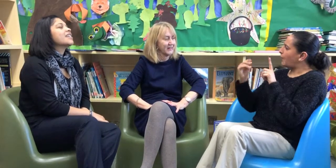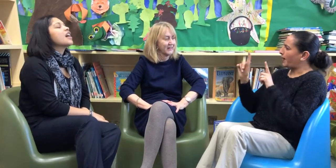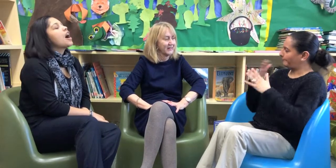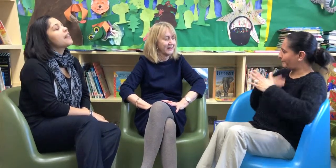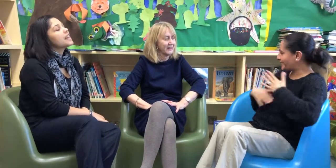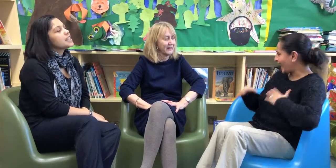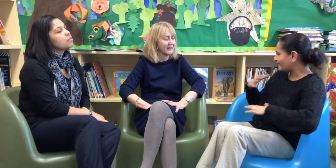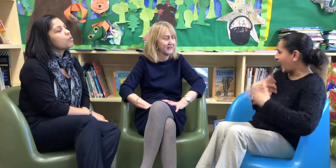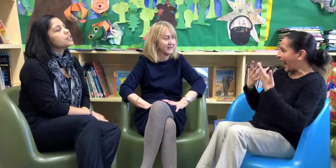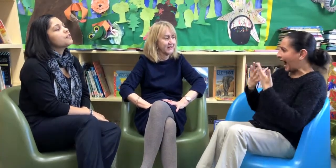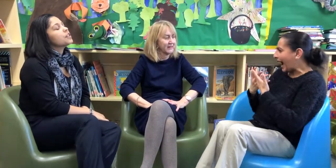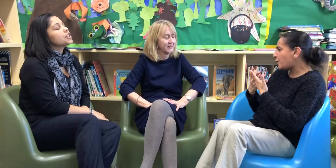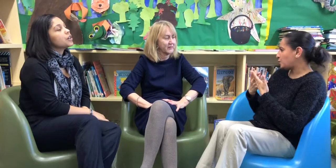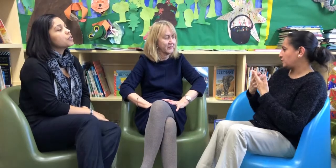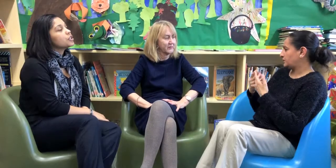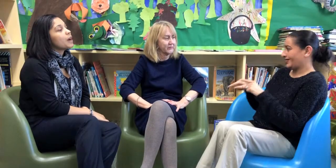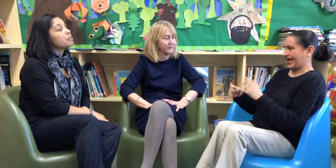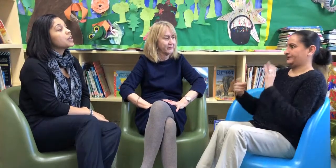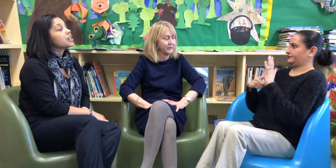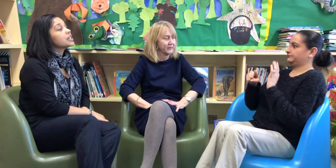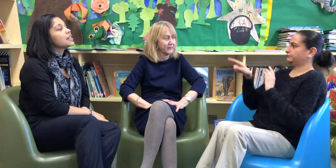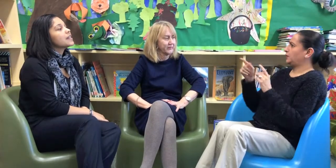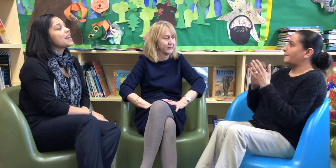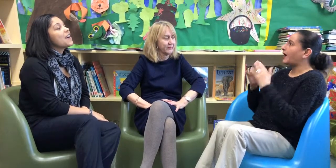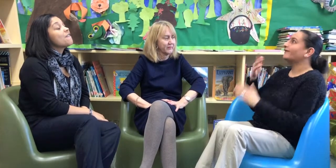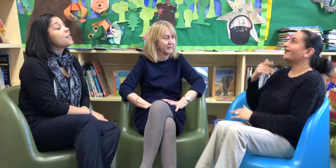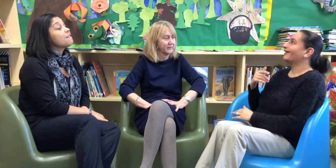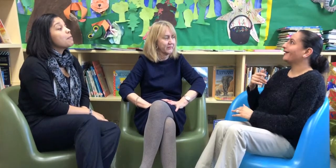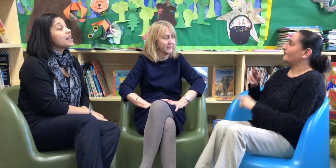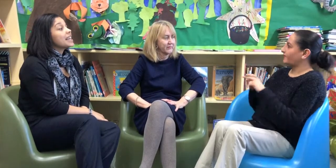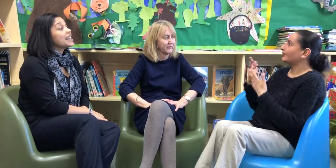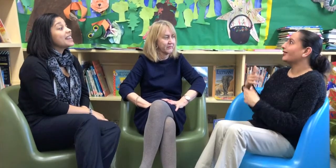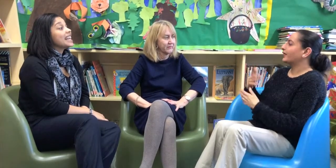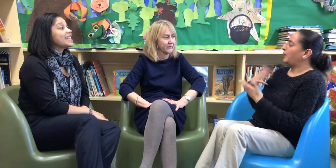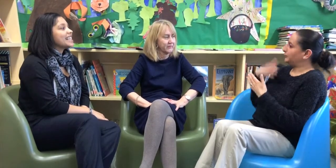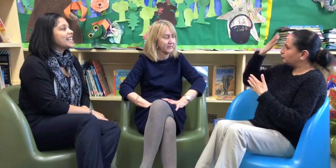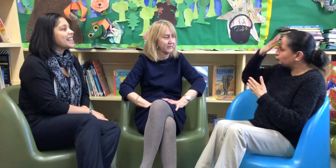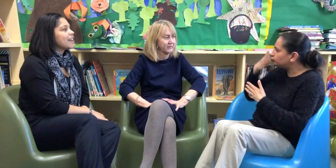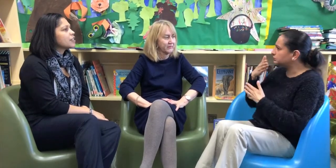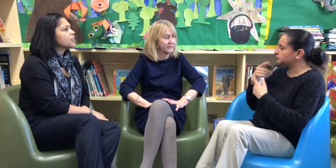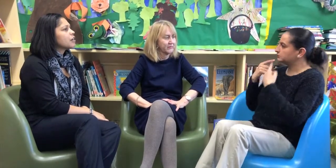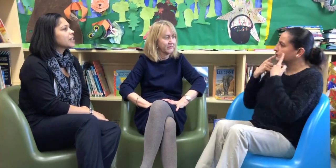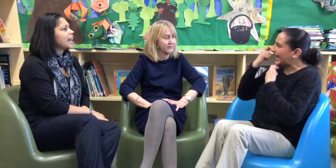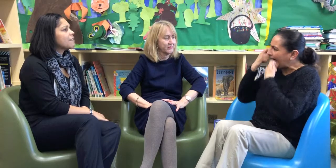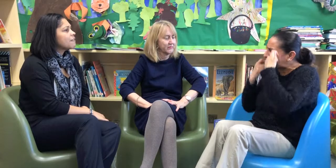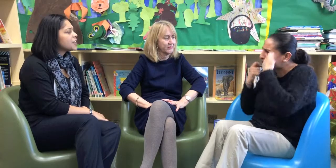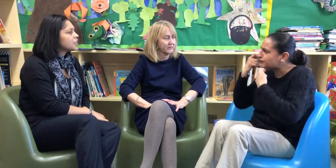I think it's important for the child as well because for the family they see that the child can have facial